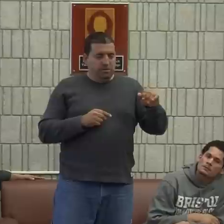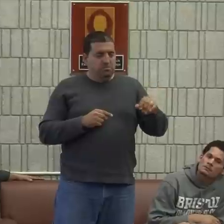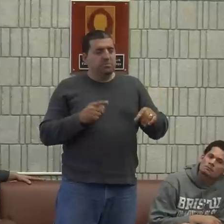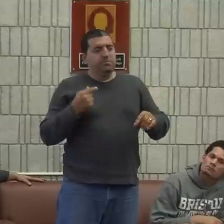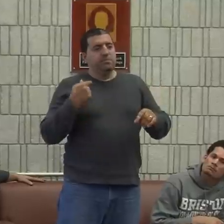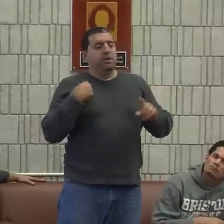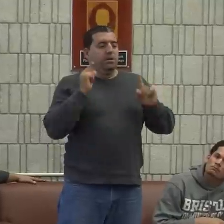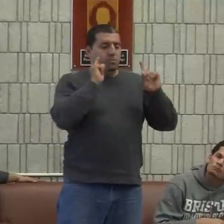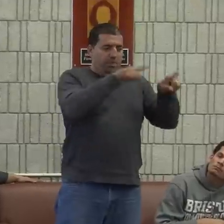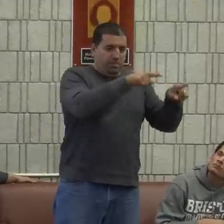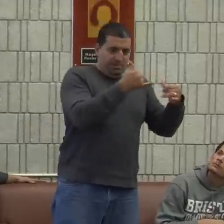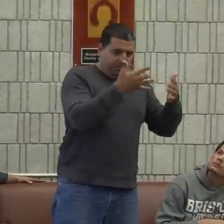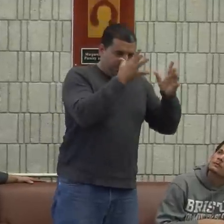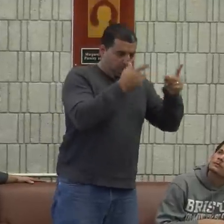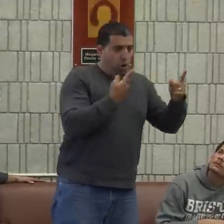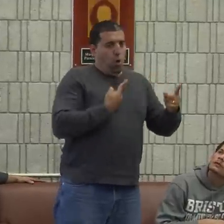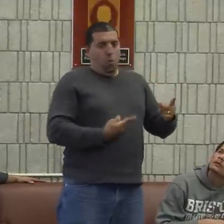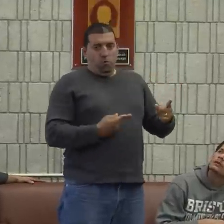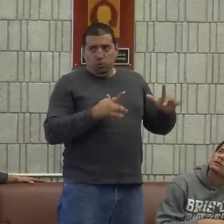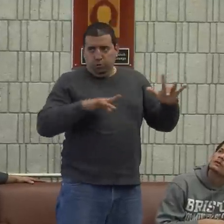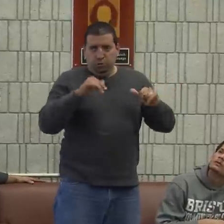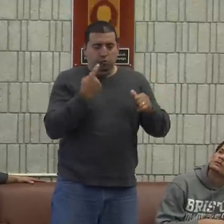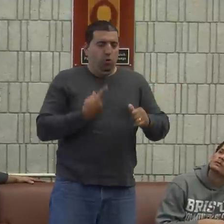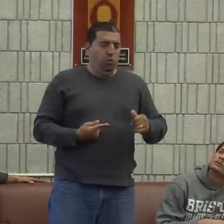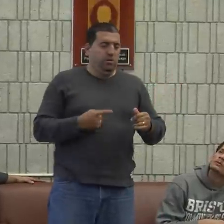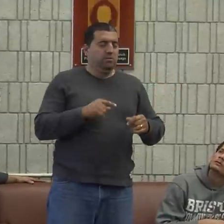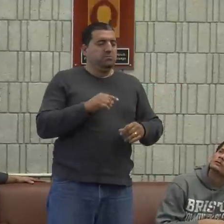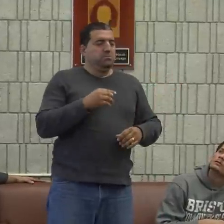We went up near North Park and I was playing basketball.